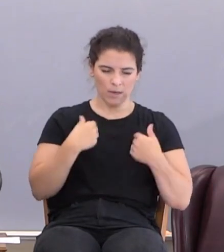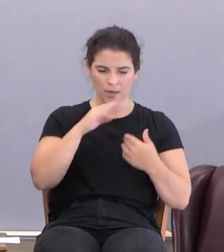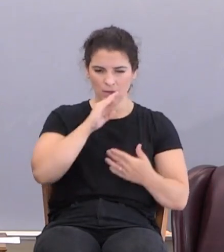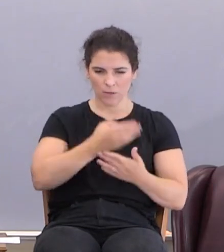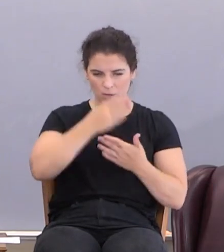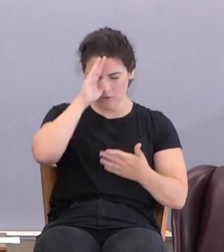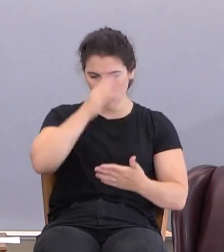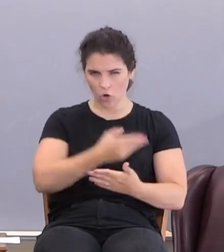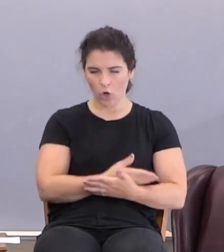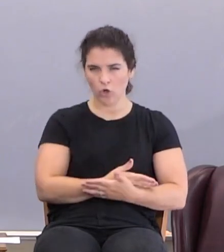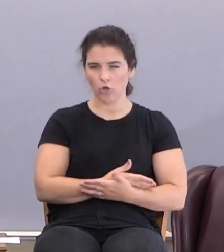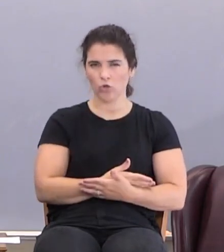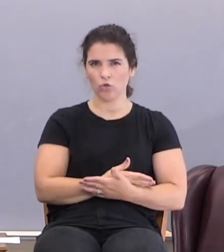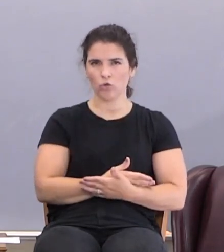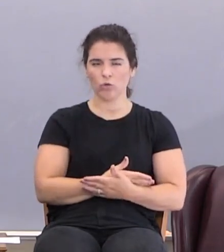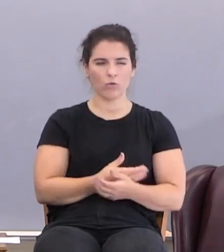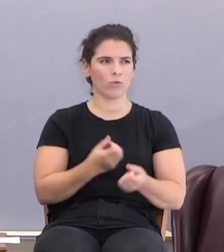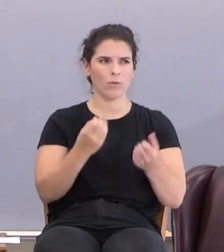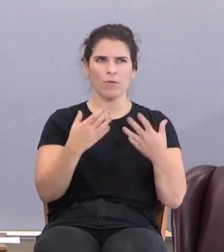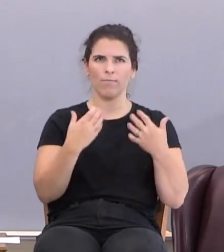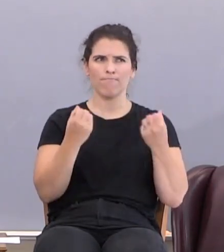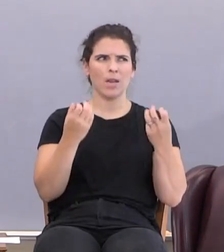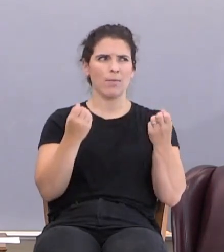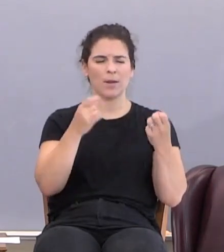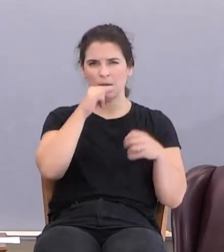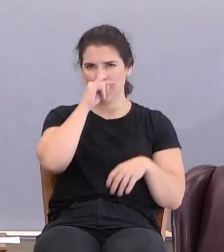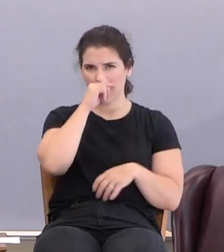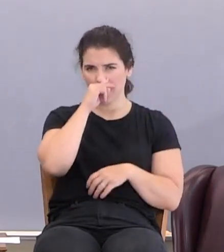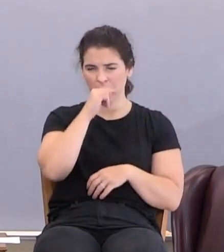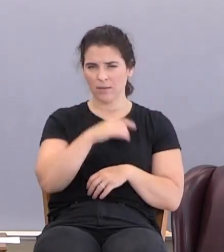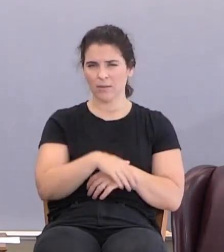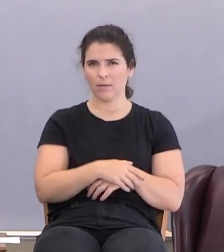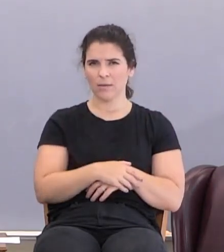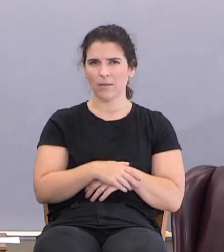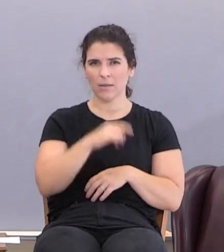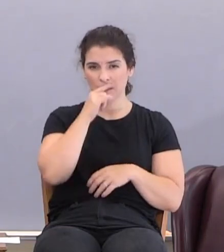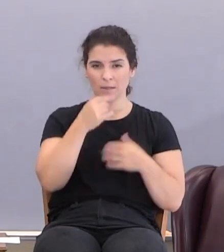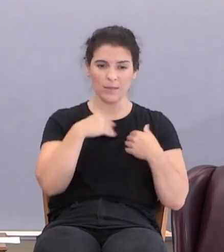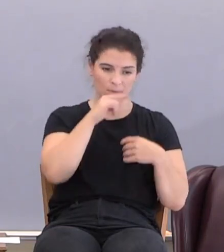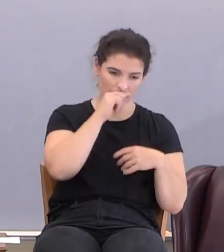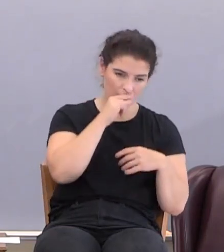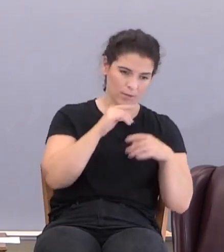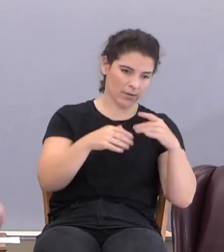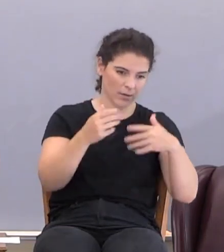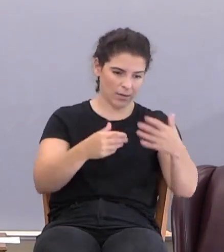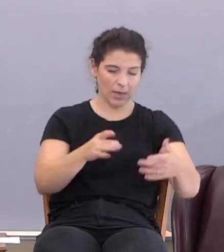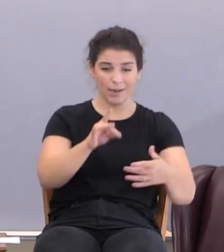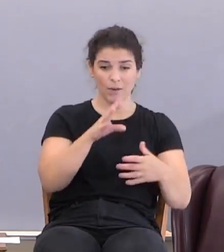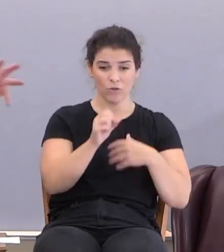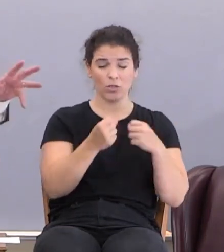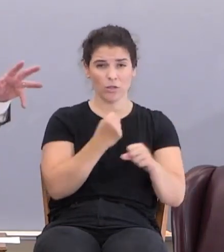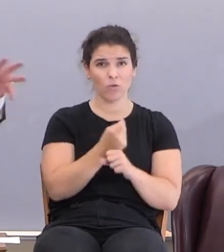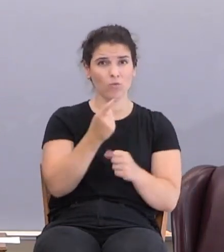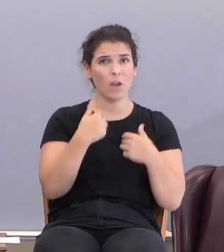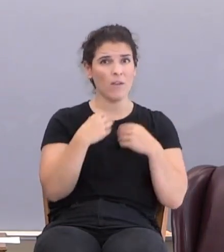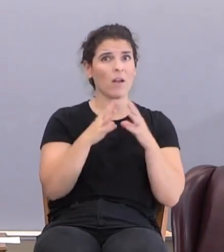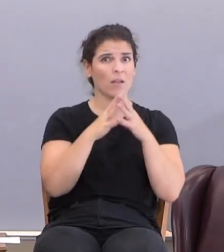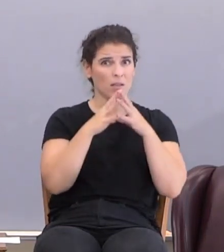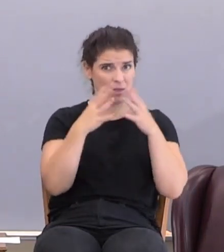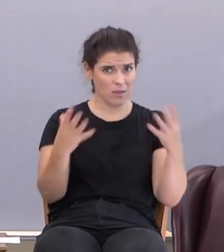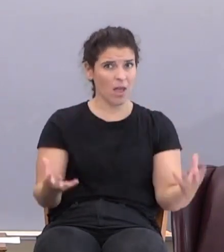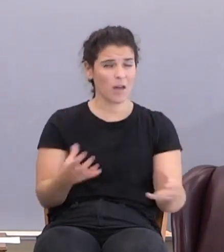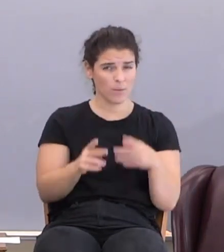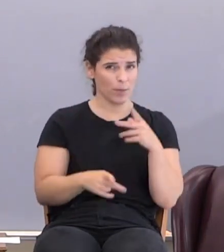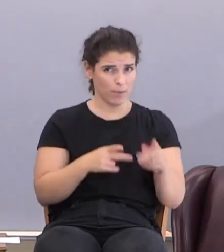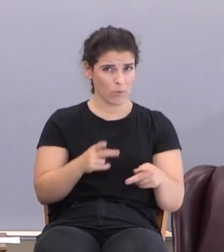daughters. So they're having a bunch of kids. And kids have kids. And in 800 years, you've got a pretty good sized